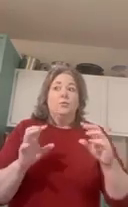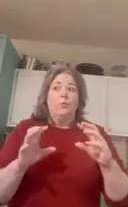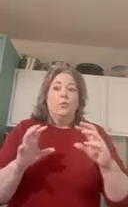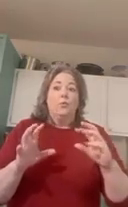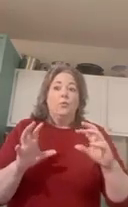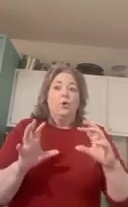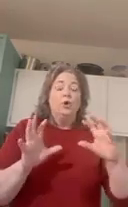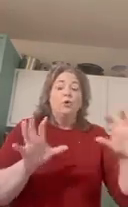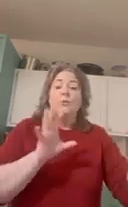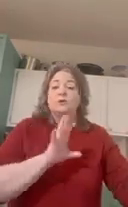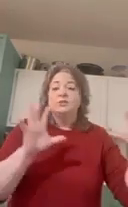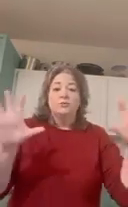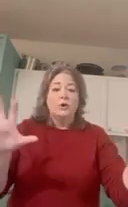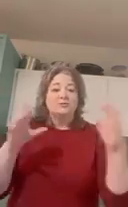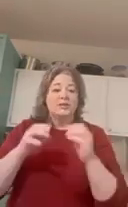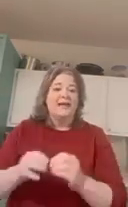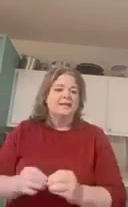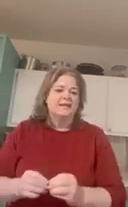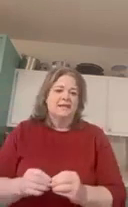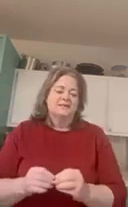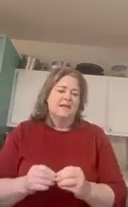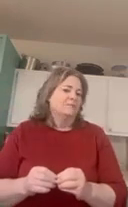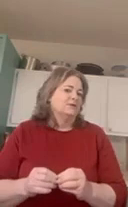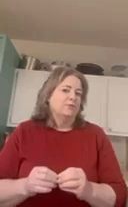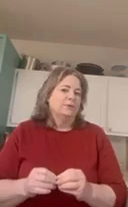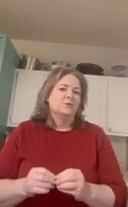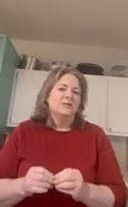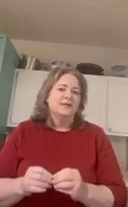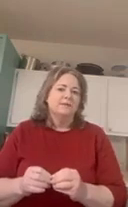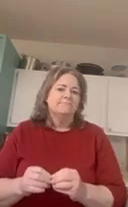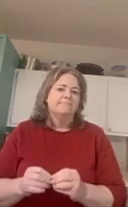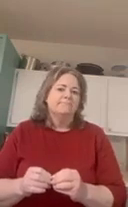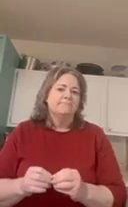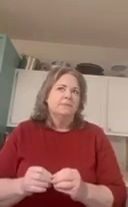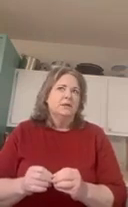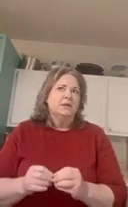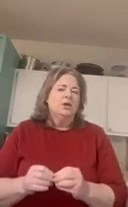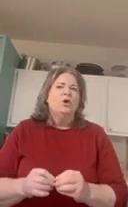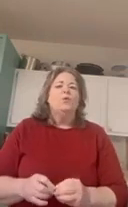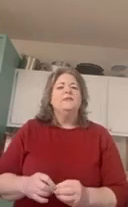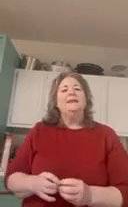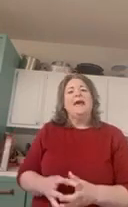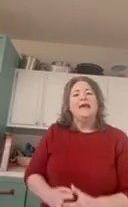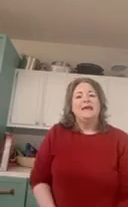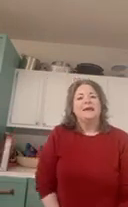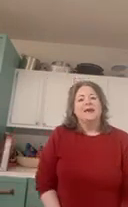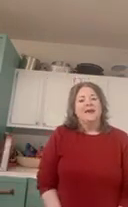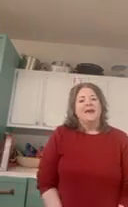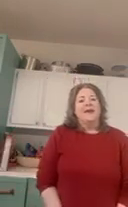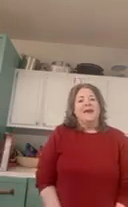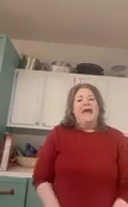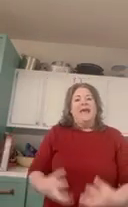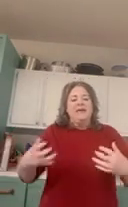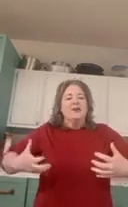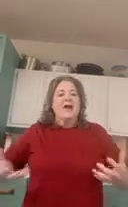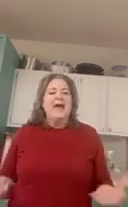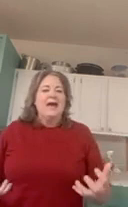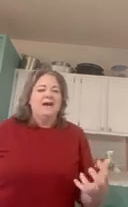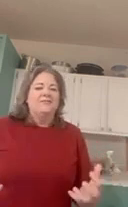who i want to do what so that i can stay in my 20 percent well today here i have